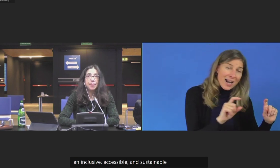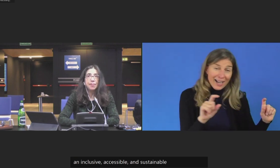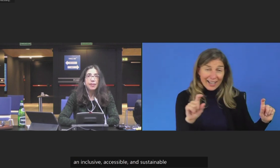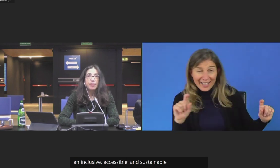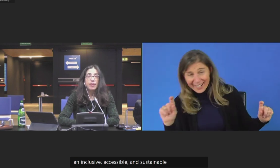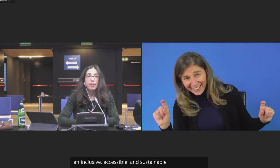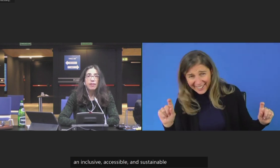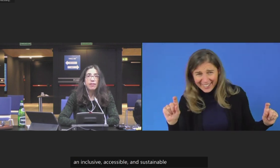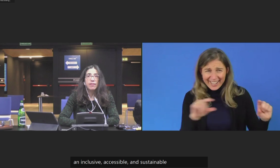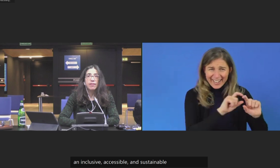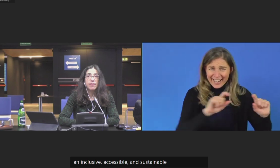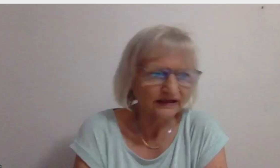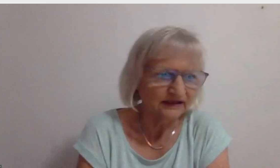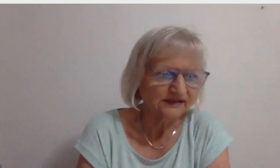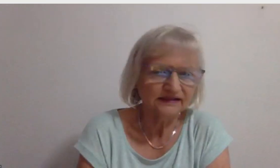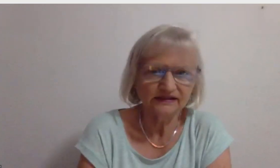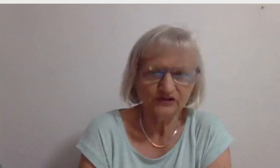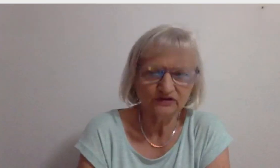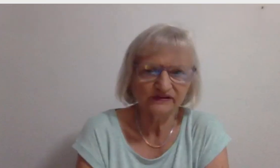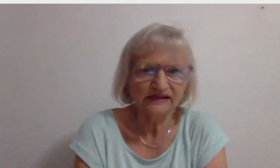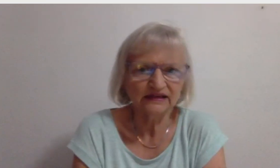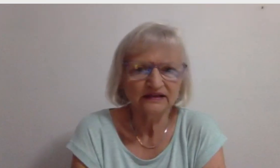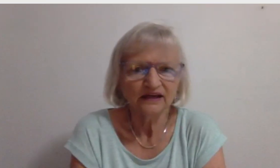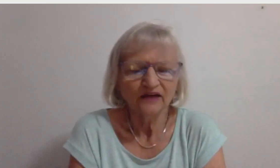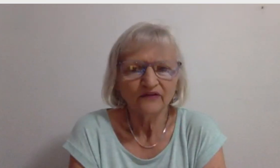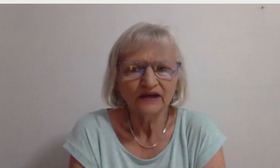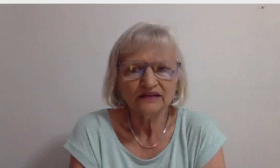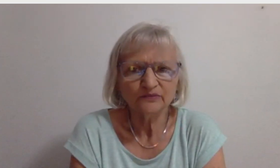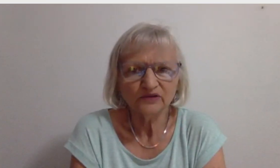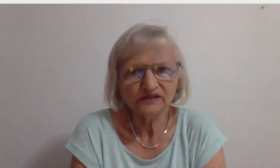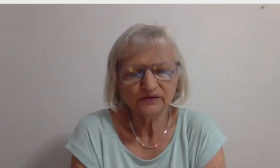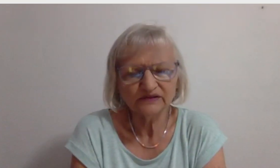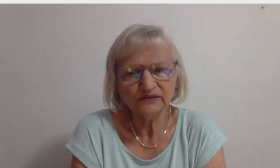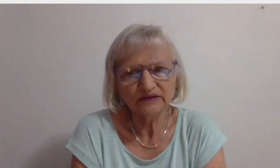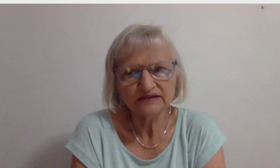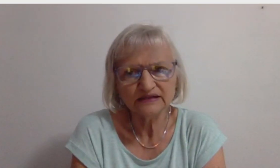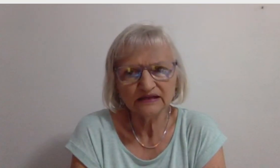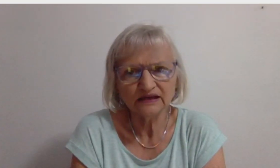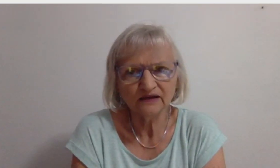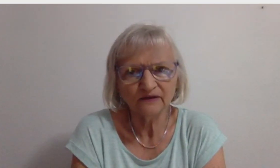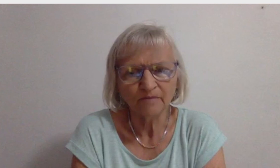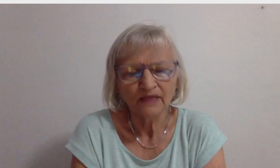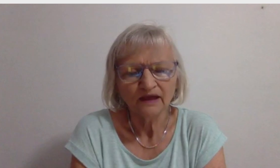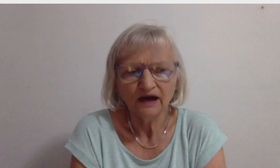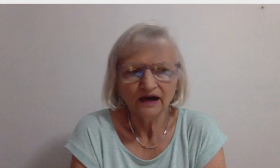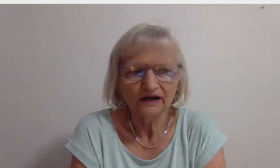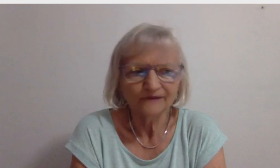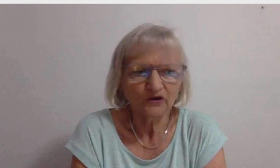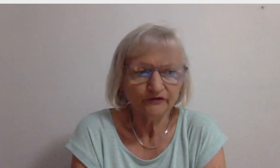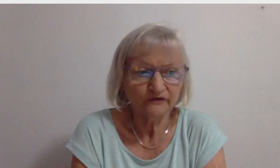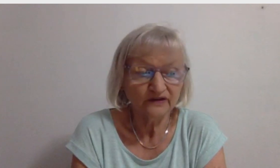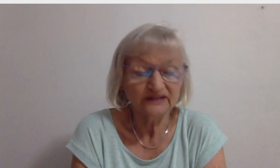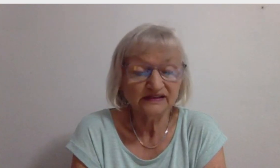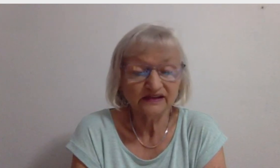That's But we all recognize, and as Judith said, that persons with disability are